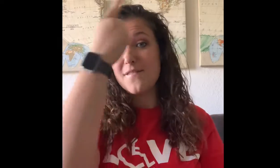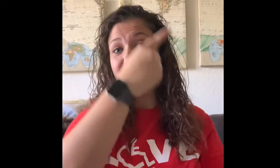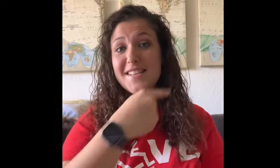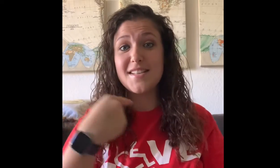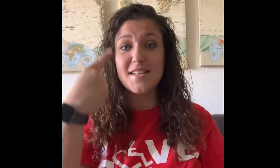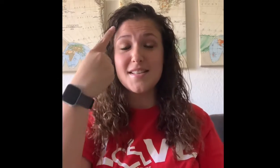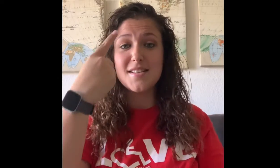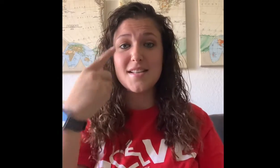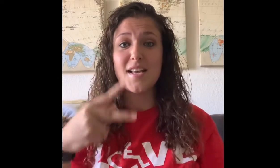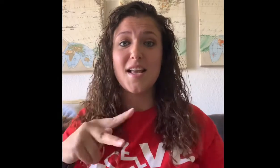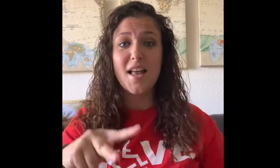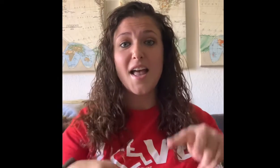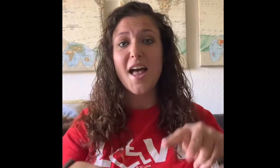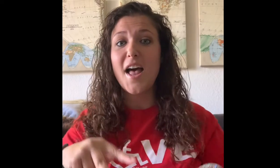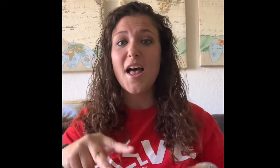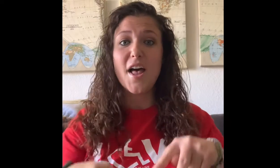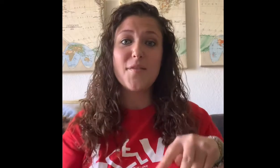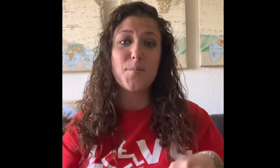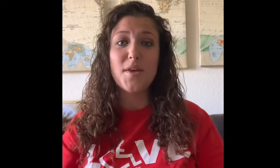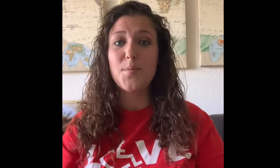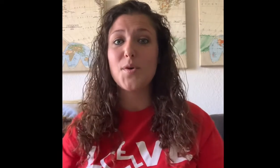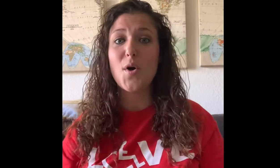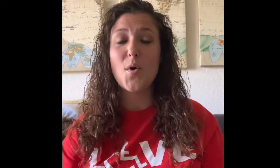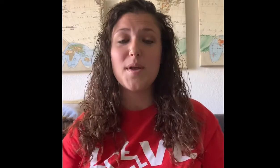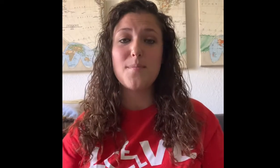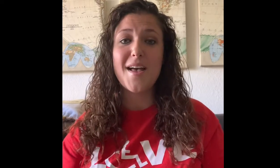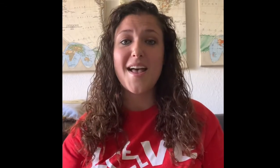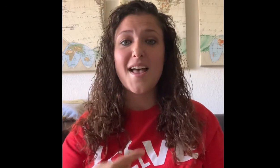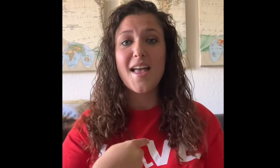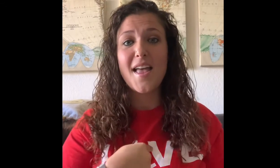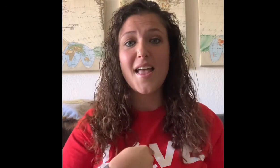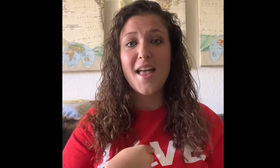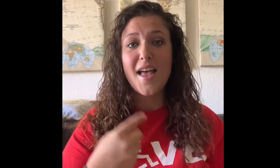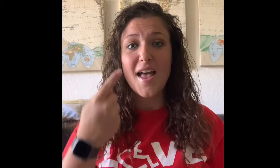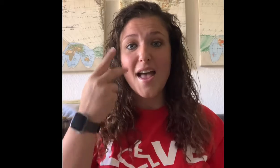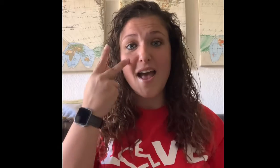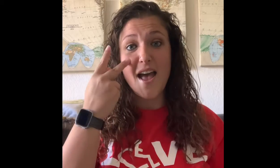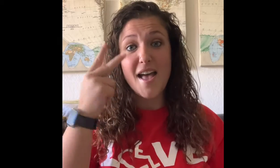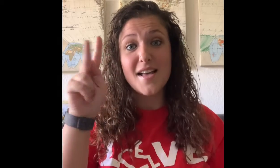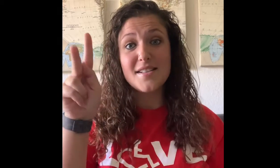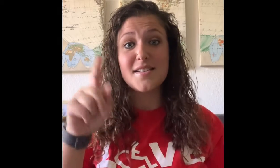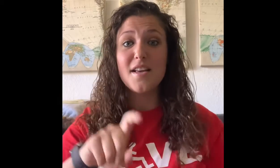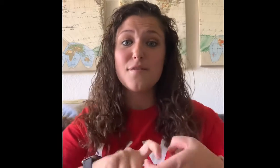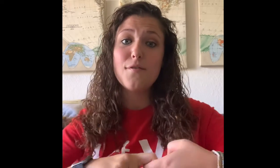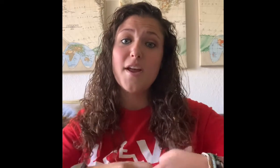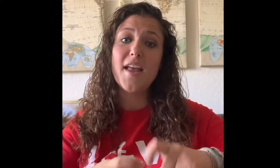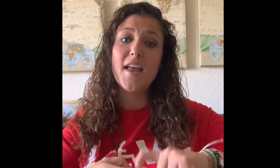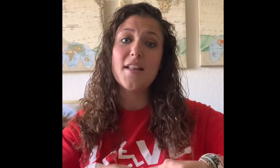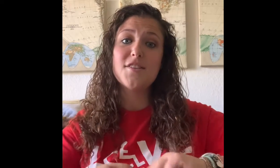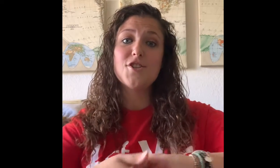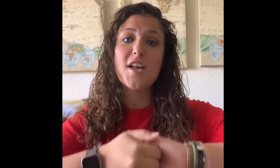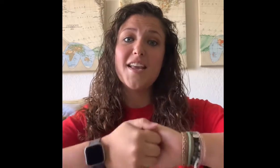faces of people going by, I see friends shaking